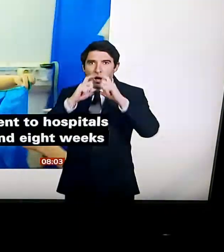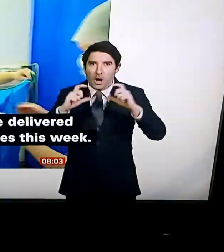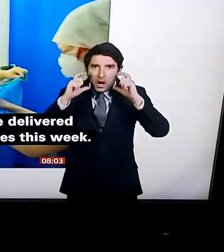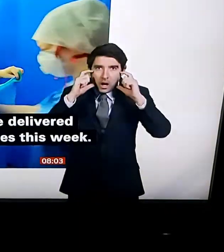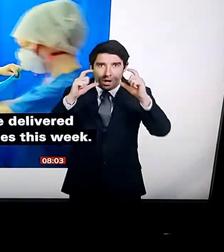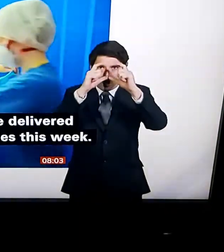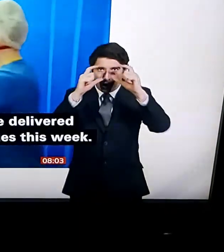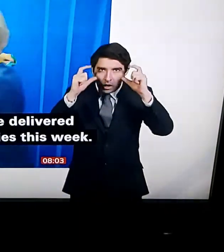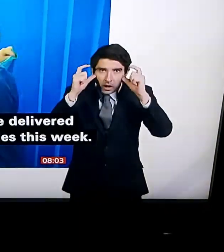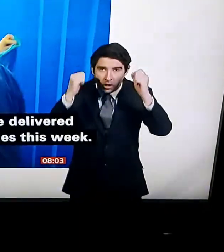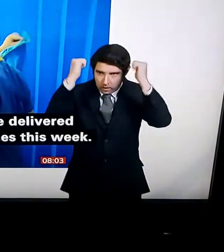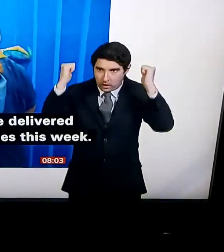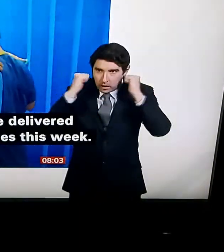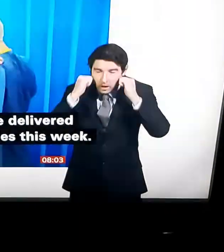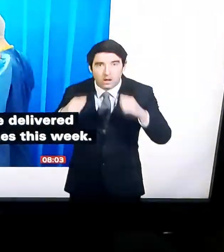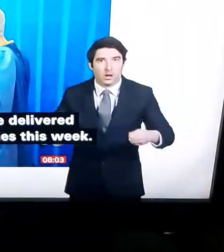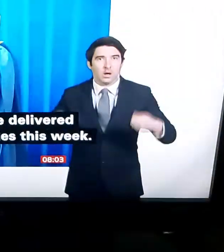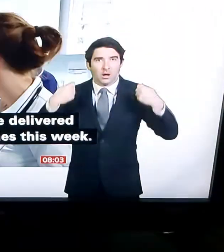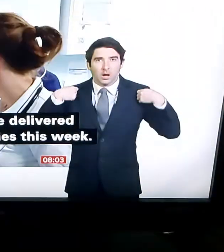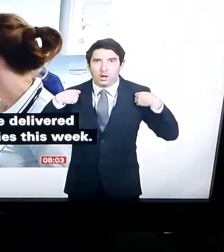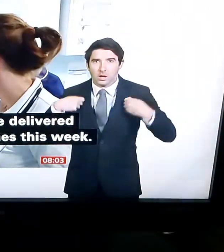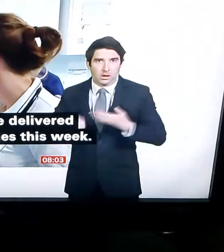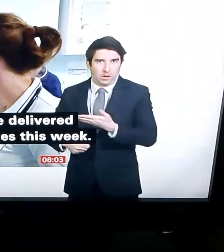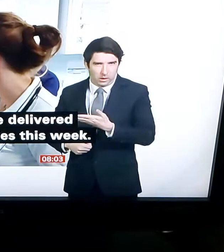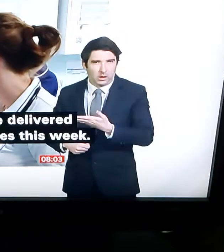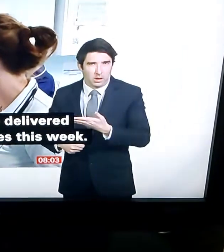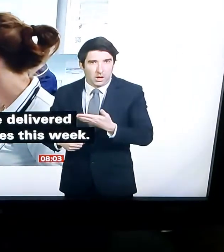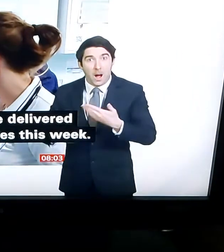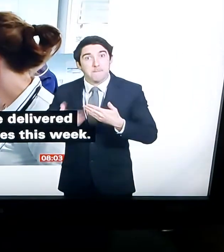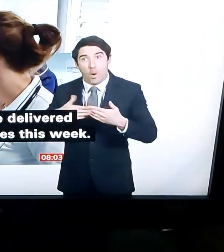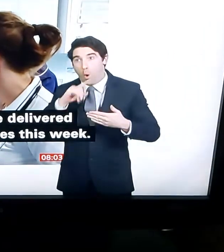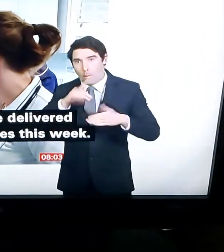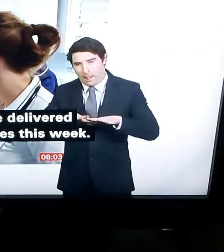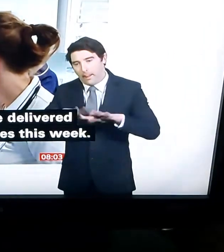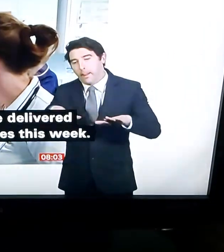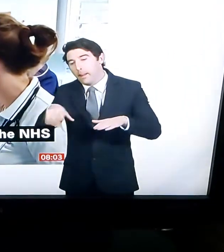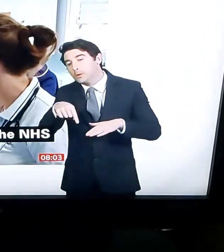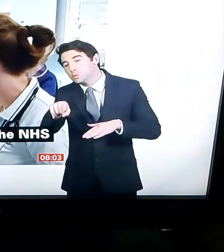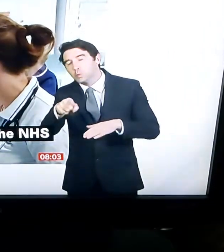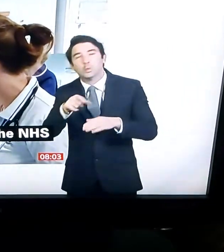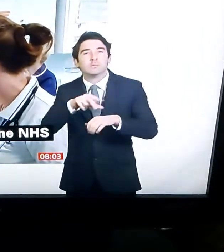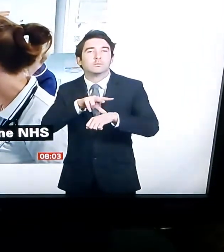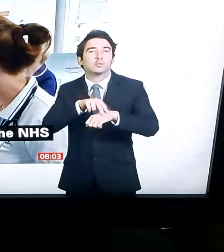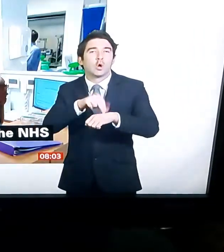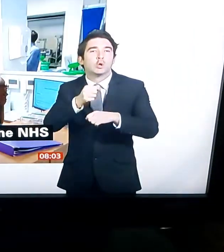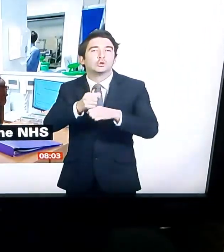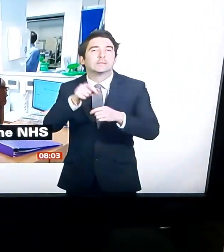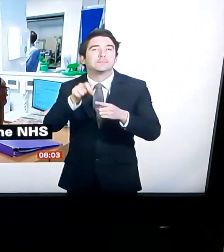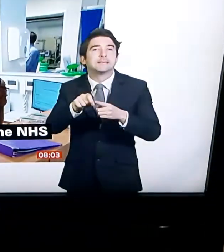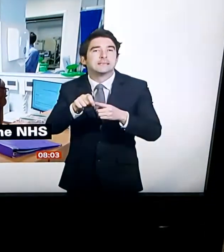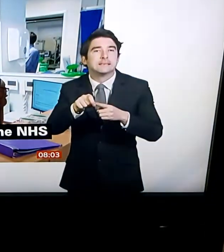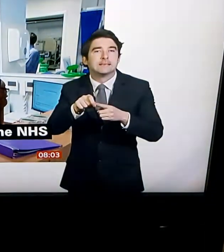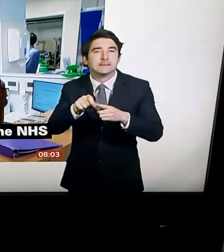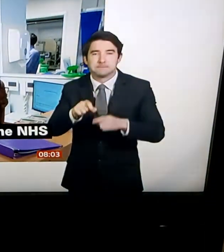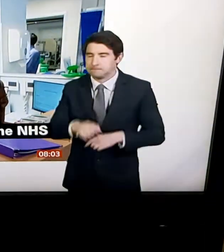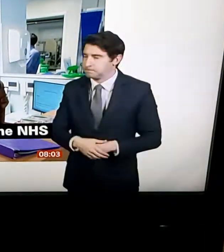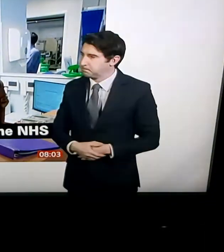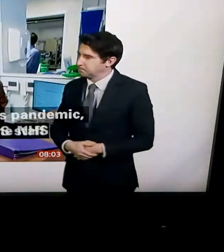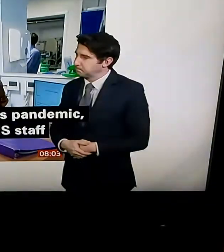to GP surgeries this week. 750,000 people have volunteered to help the NHS during the coronavirus